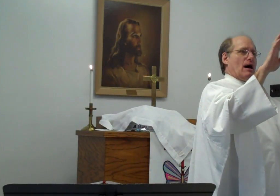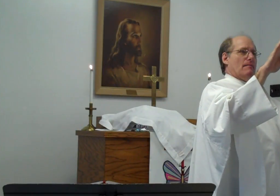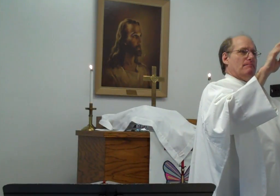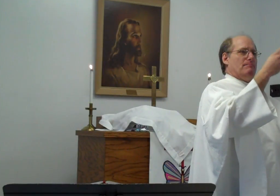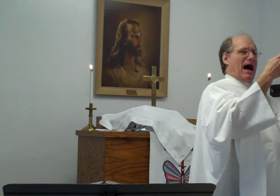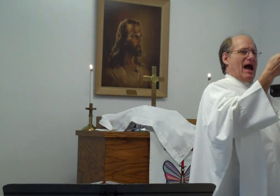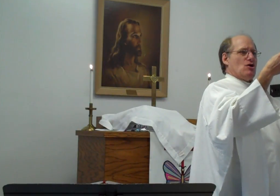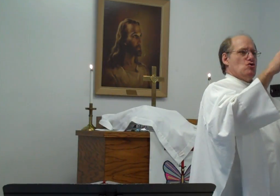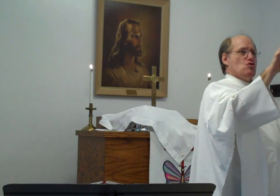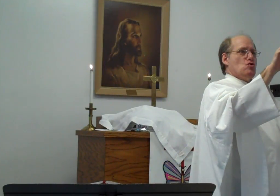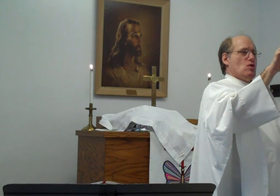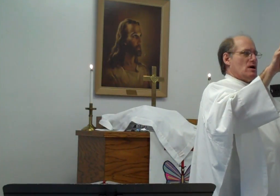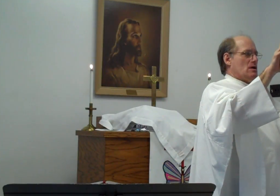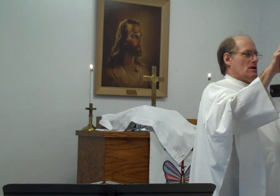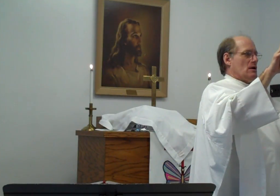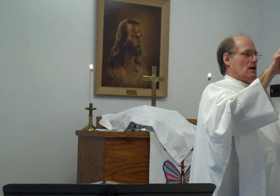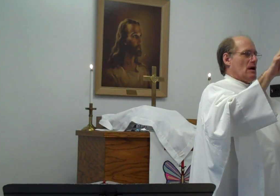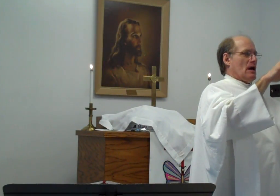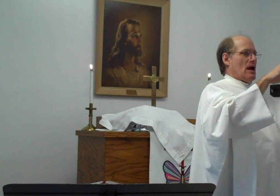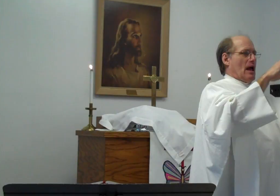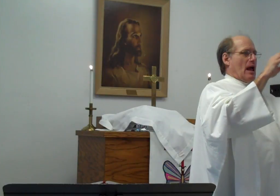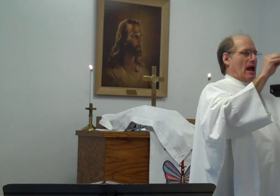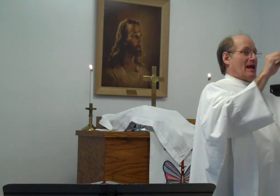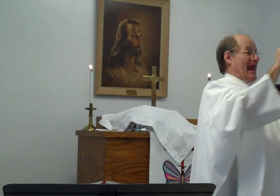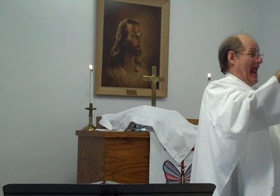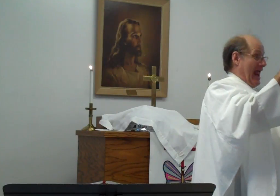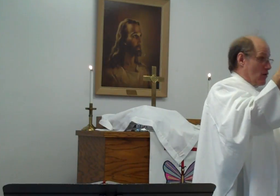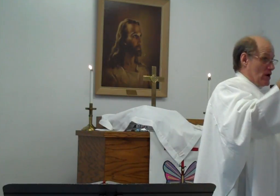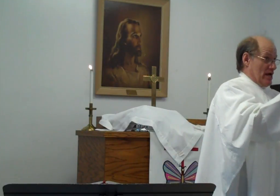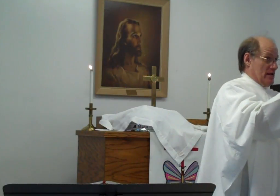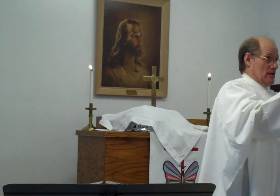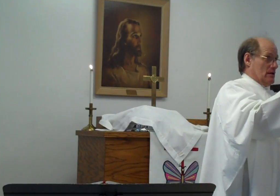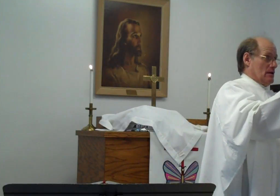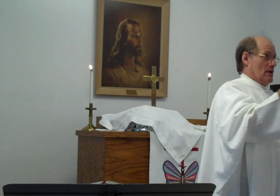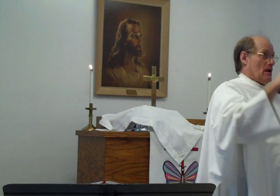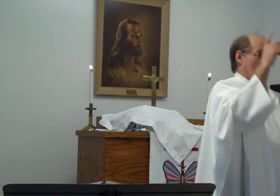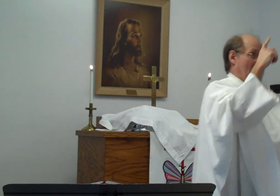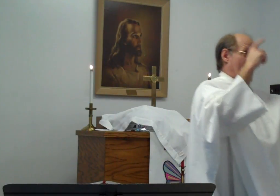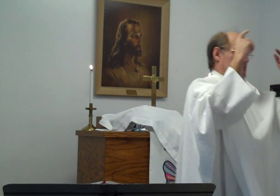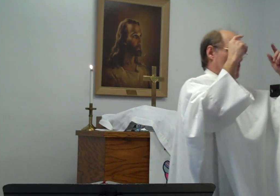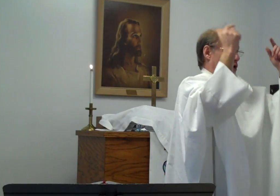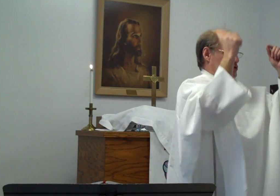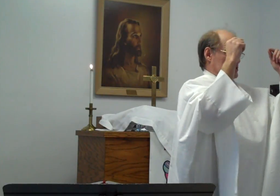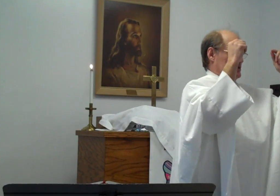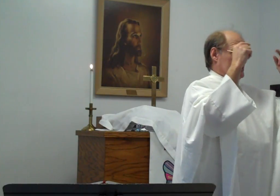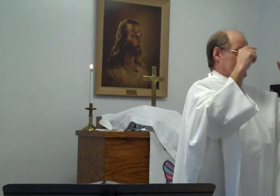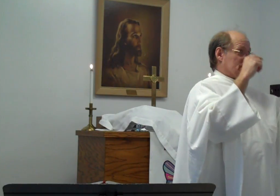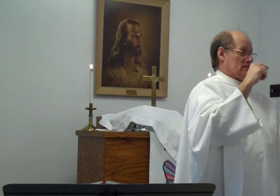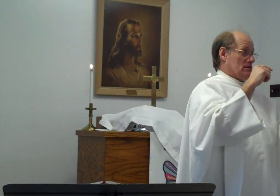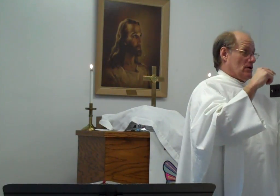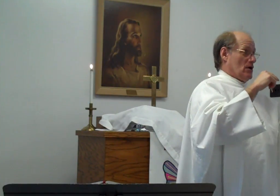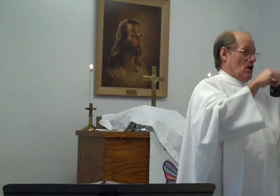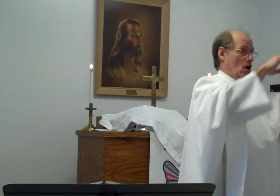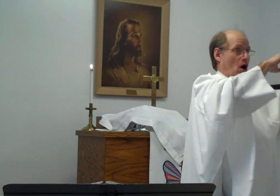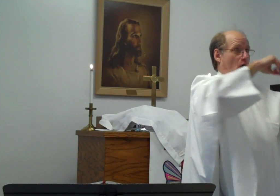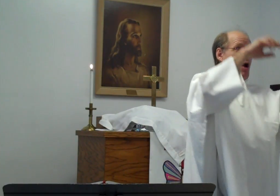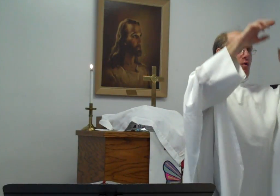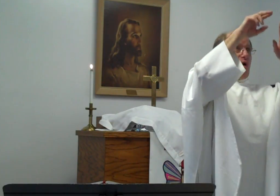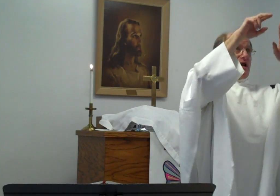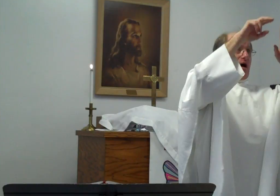Abihu and Aaron and Moses all went